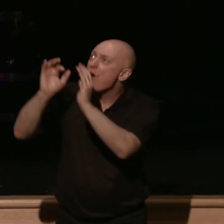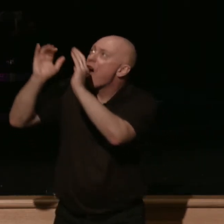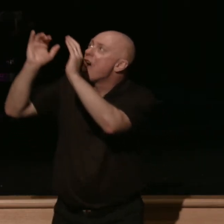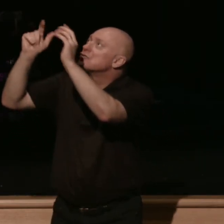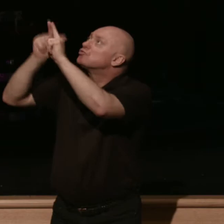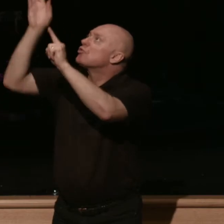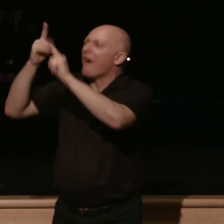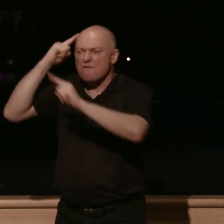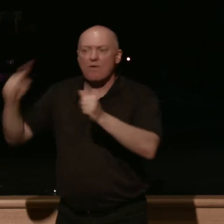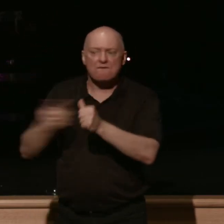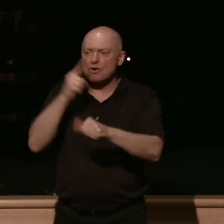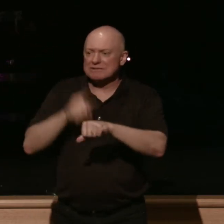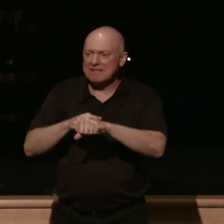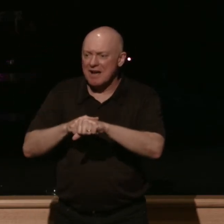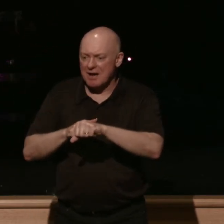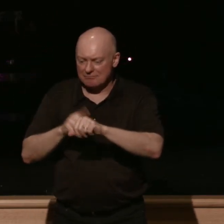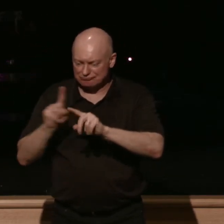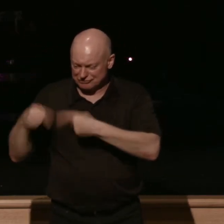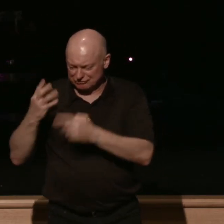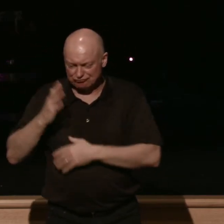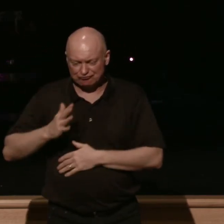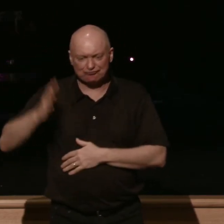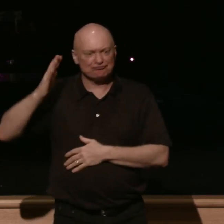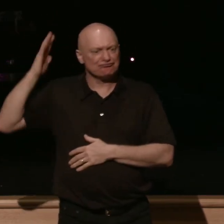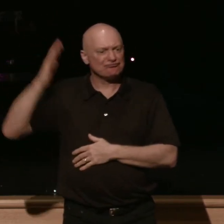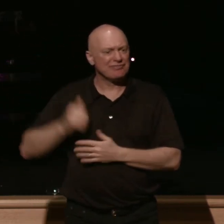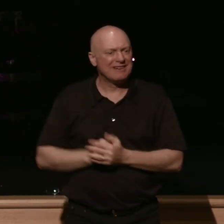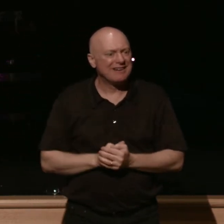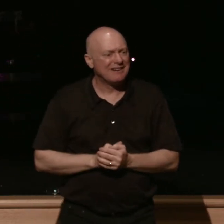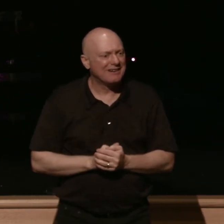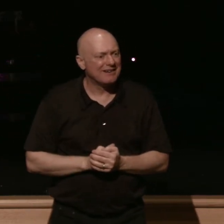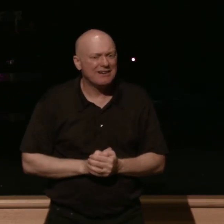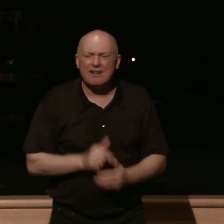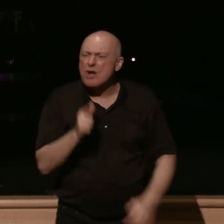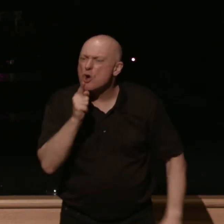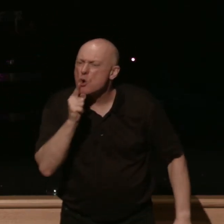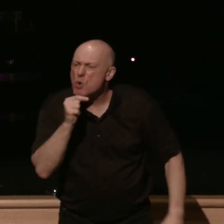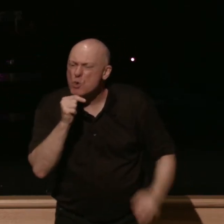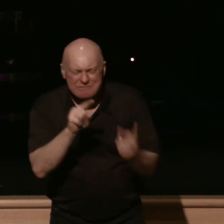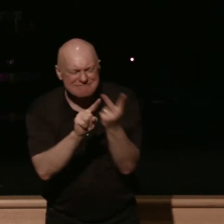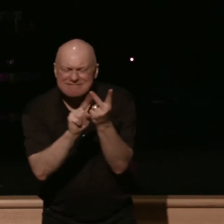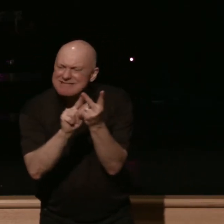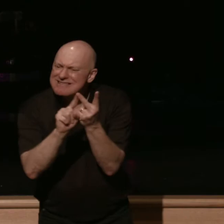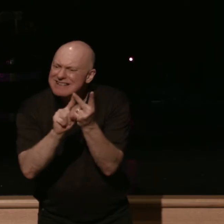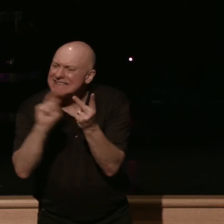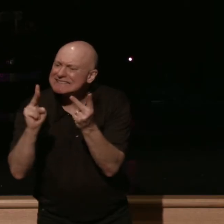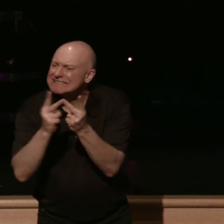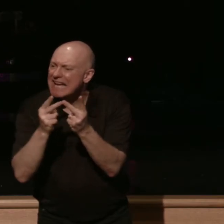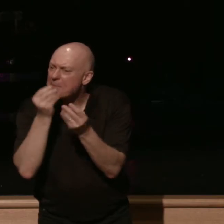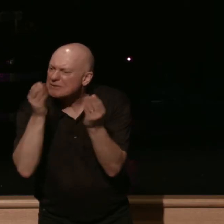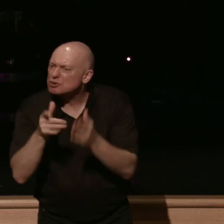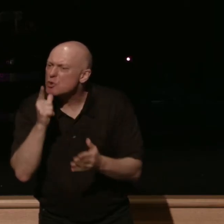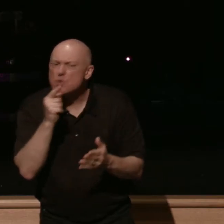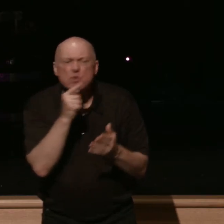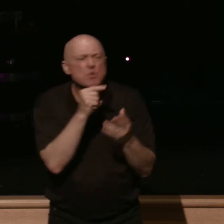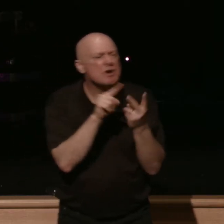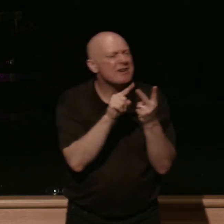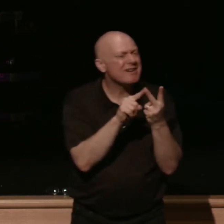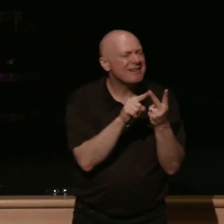since the days of old it says who is this guy who is this guy it's none other than the